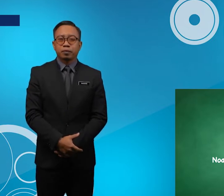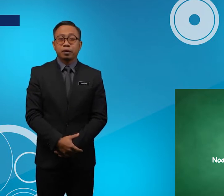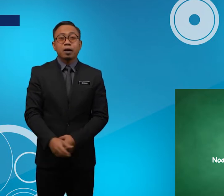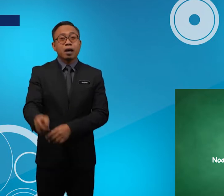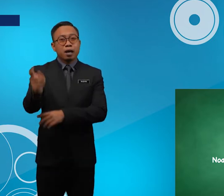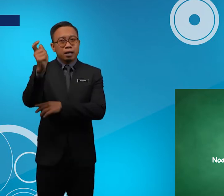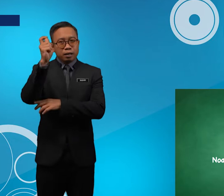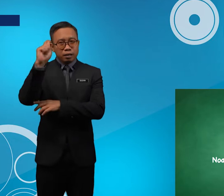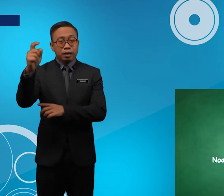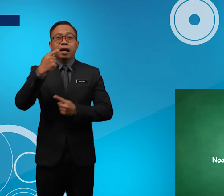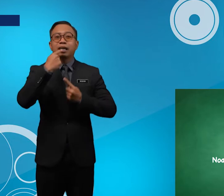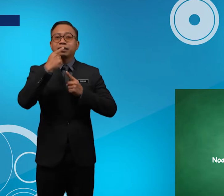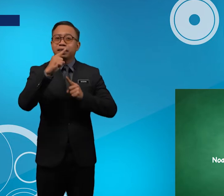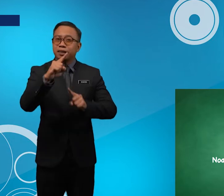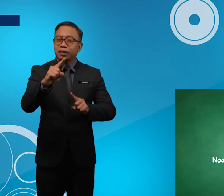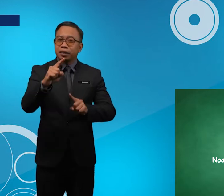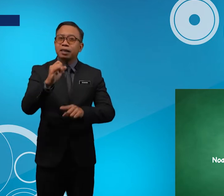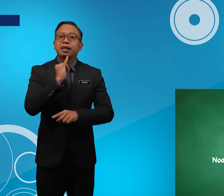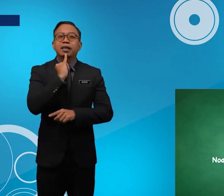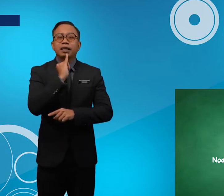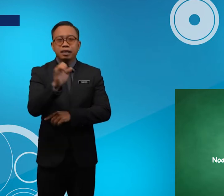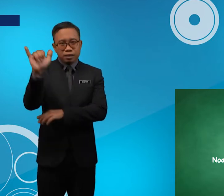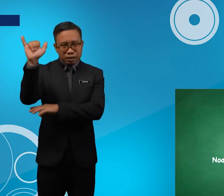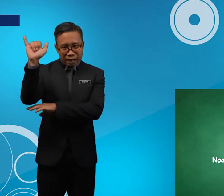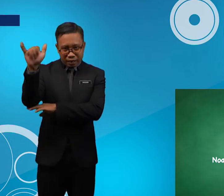The Answer Is Yes